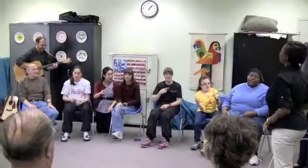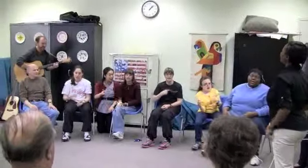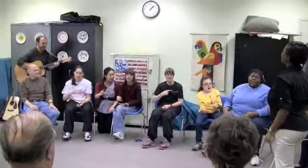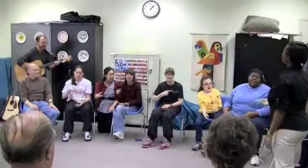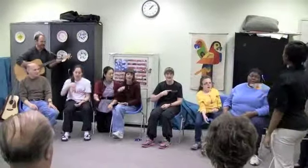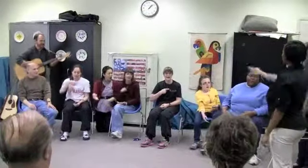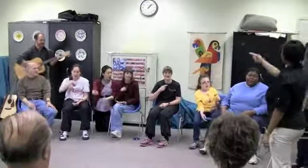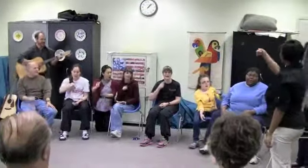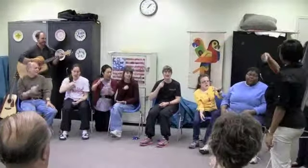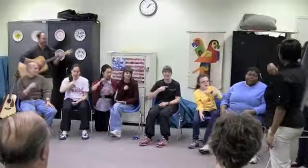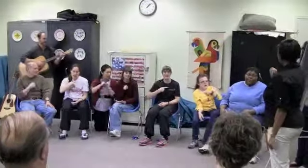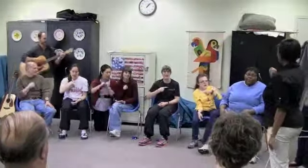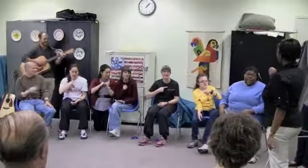it's all about me.